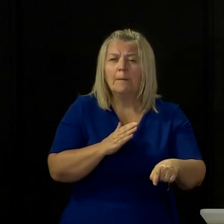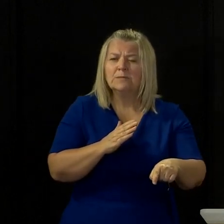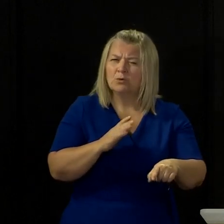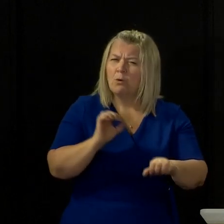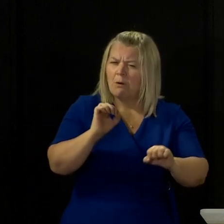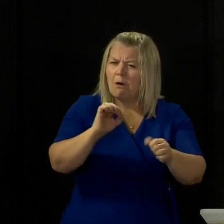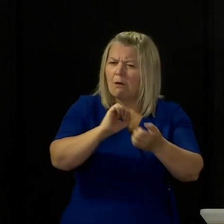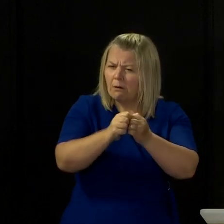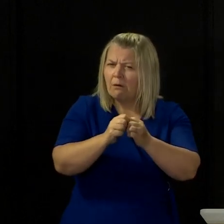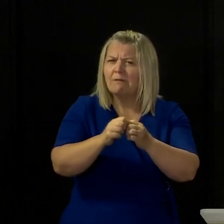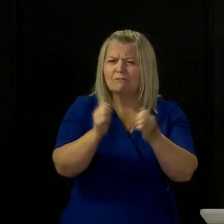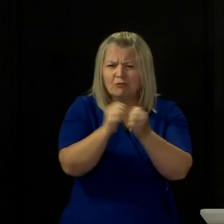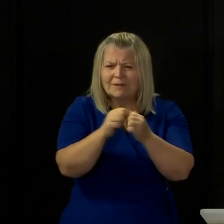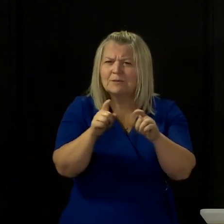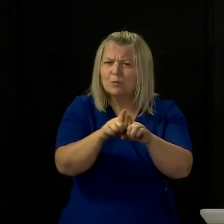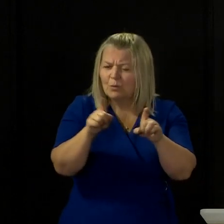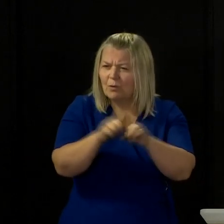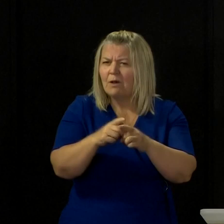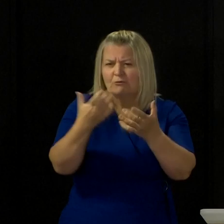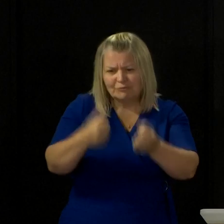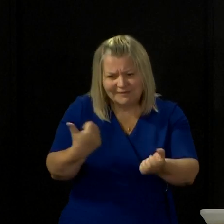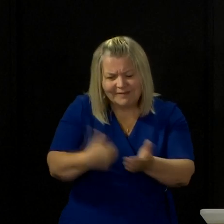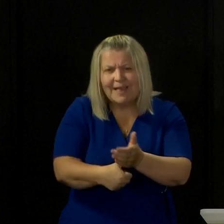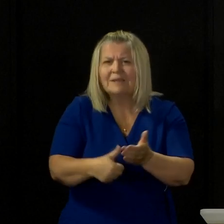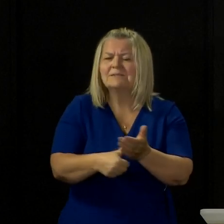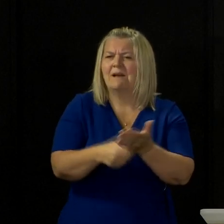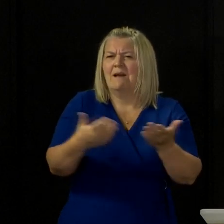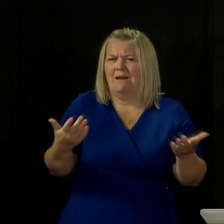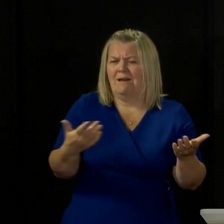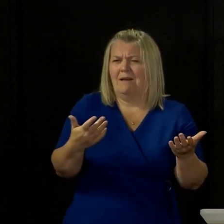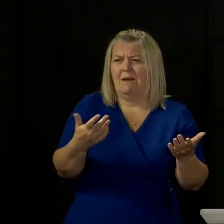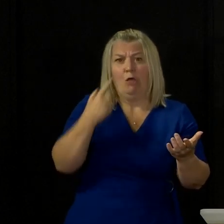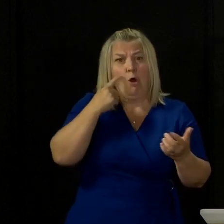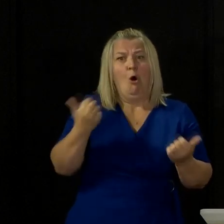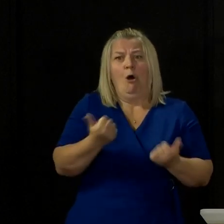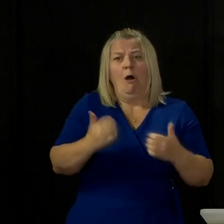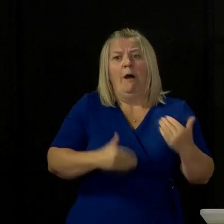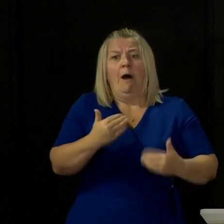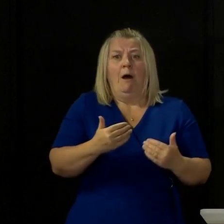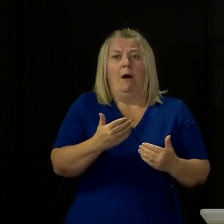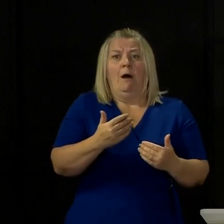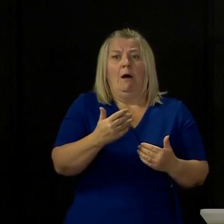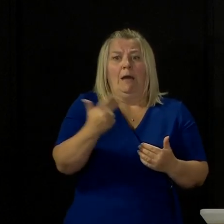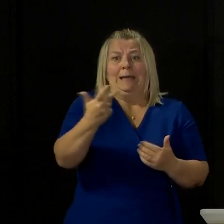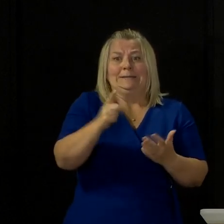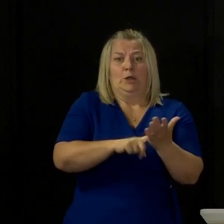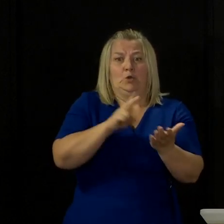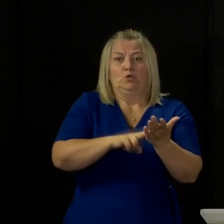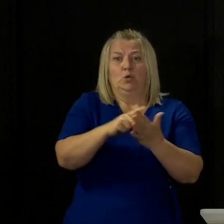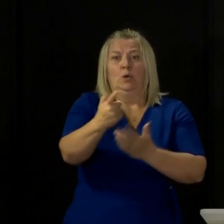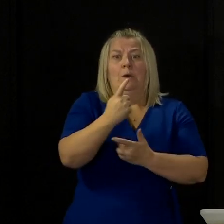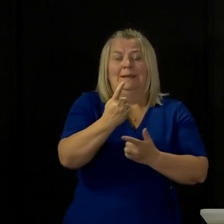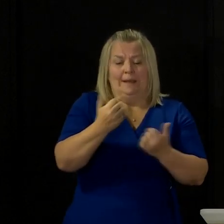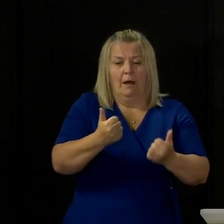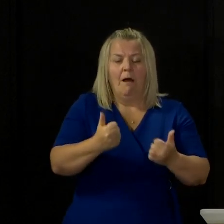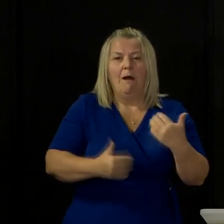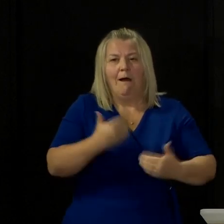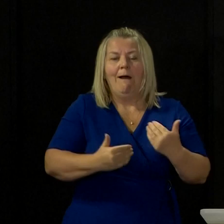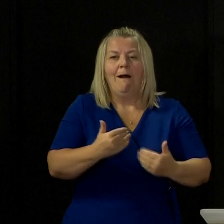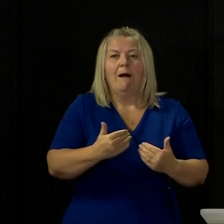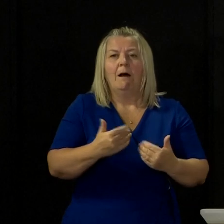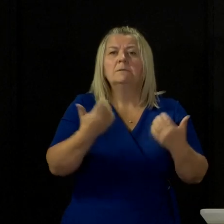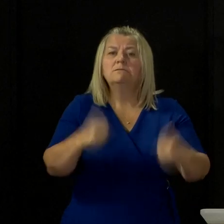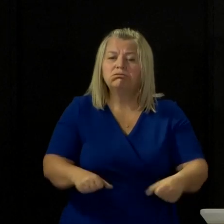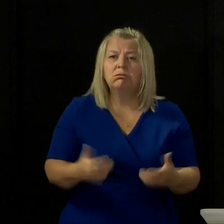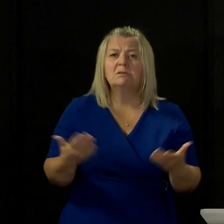that they need. Now it's reported that up to all of those people in the shielding group could have been given the wrong date in the letters. Are some of those people still waiting